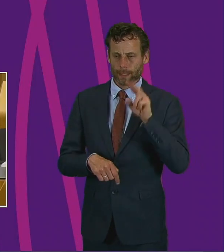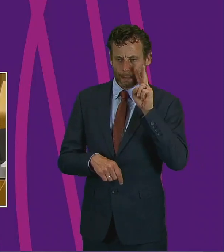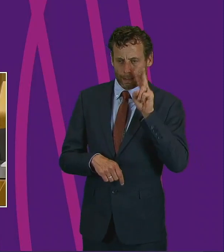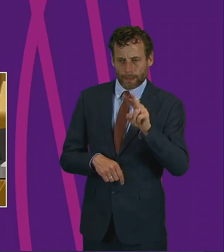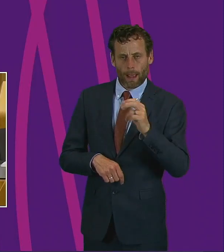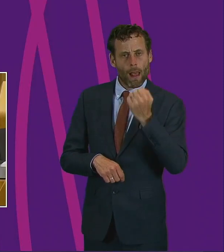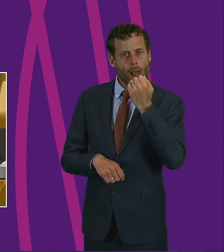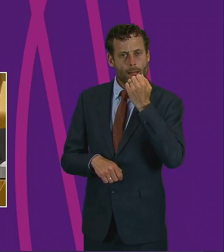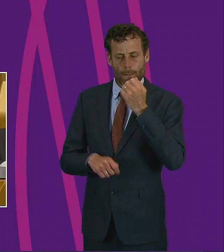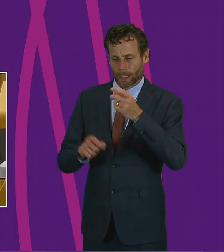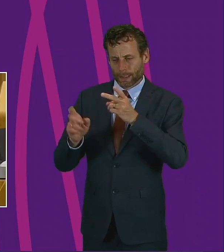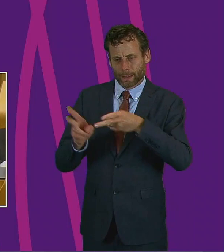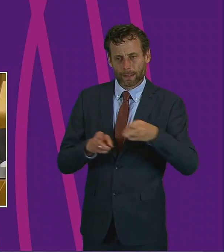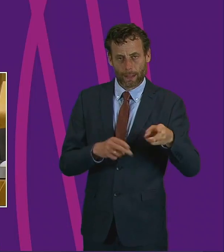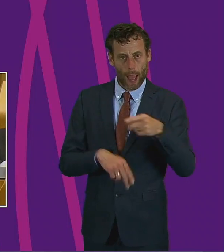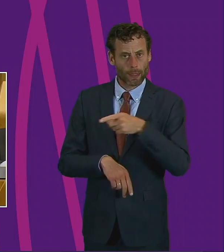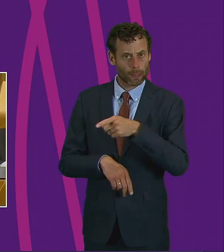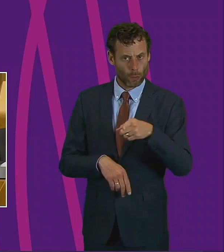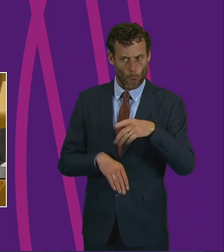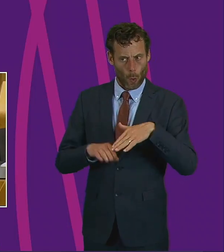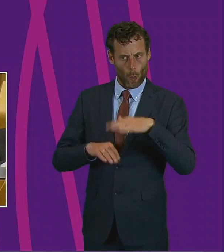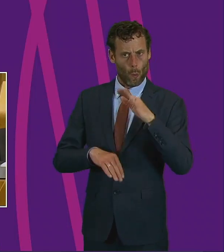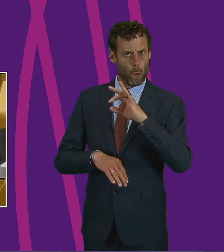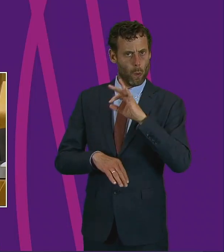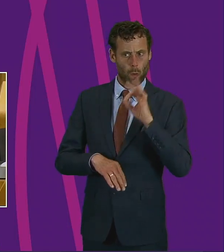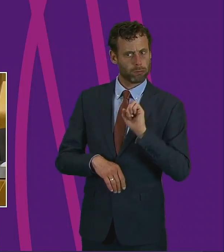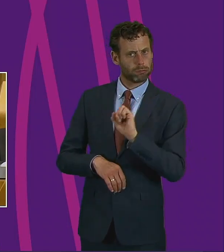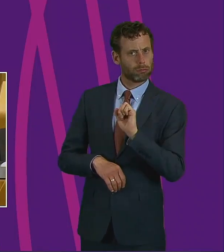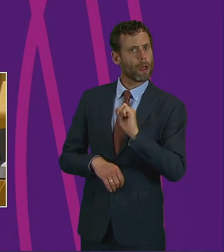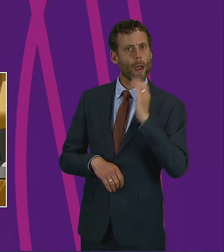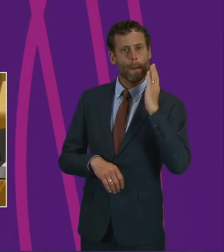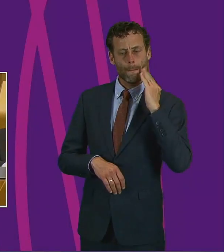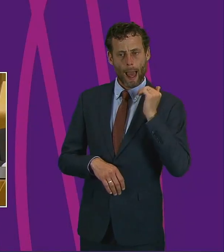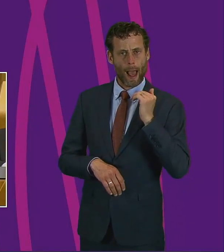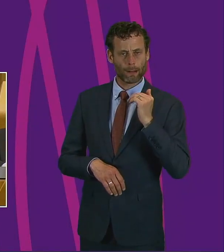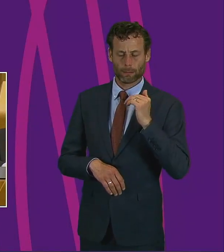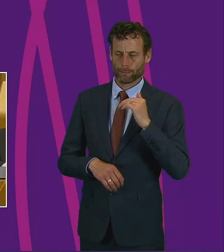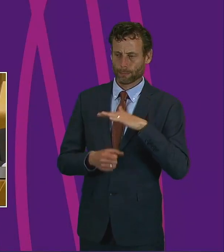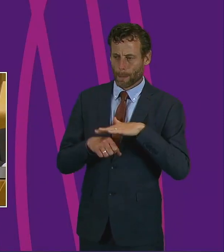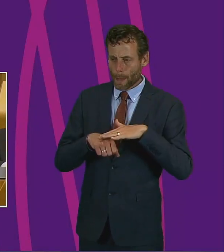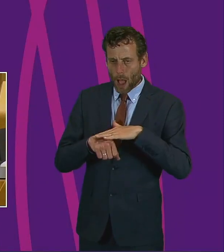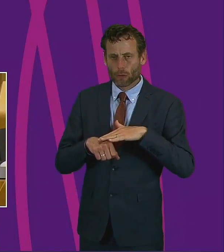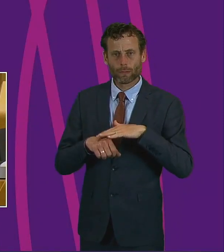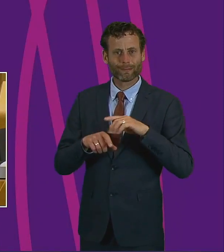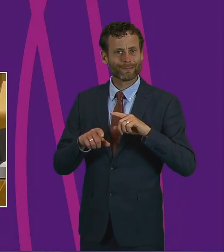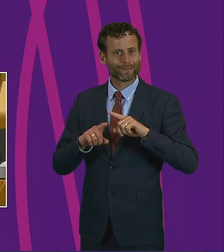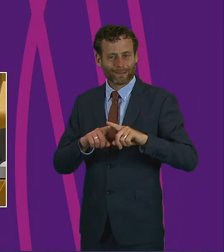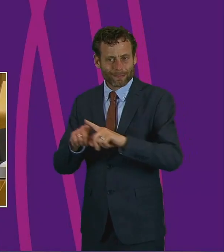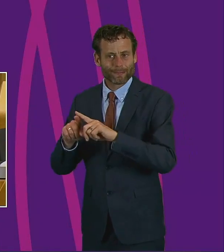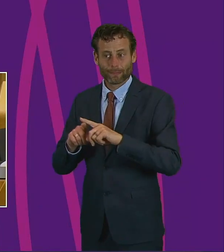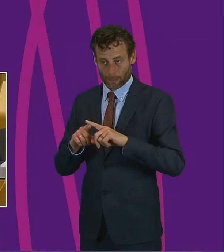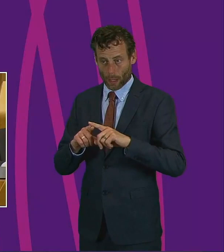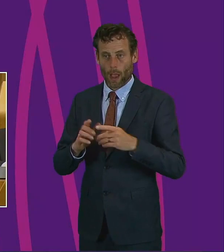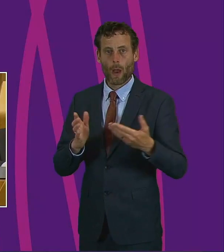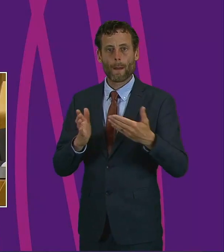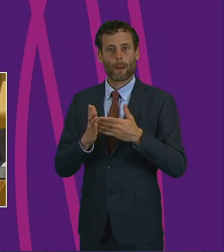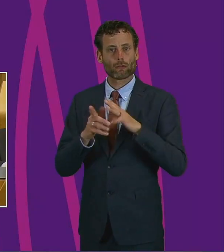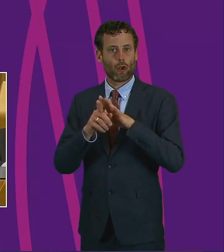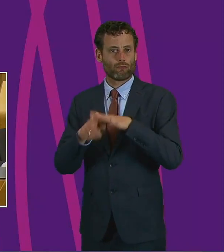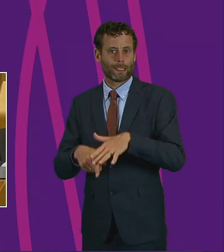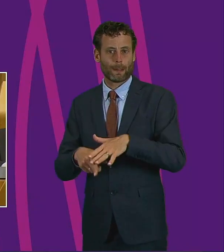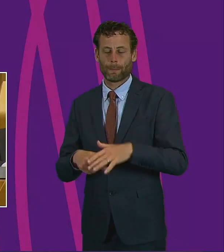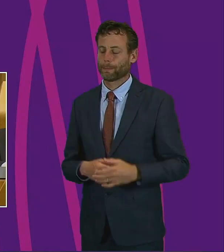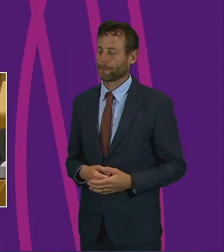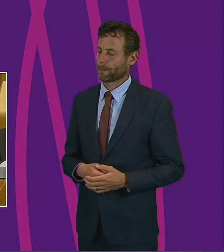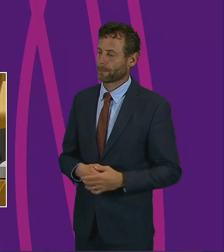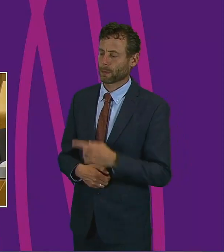of any biological predisposition, but because of structural inequality and, yes, racism. In Scotland, Bemis has been doing valuable